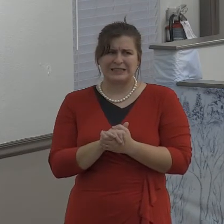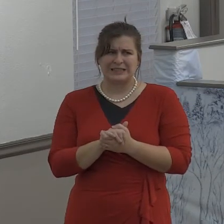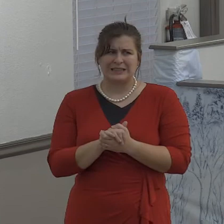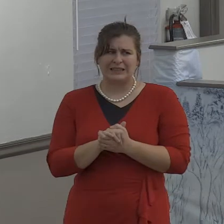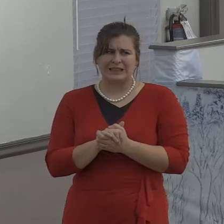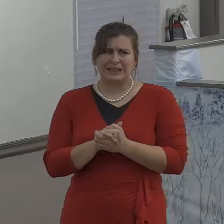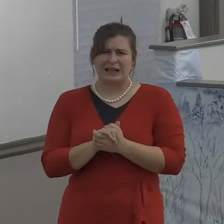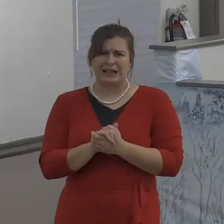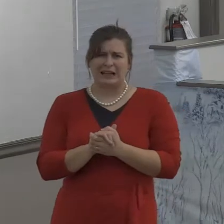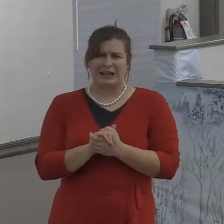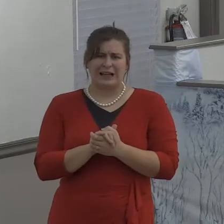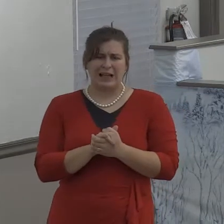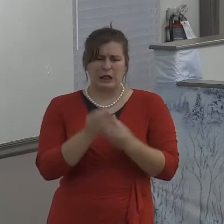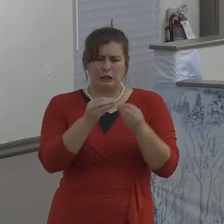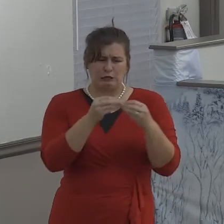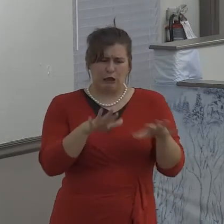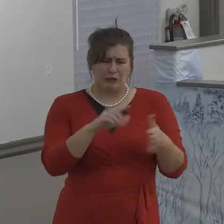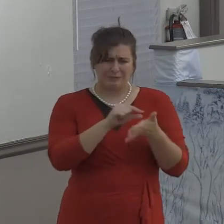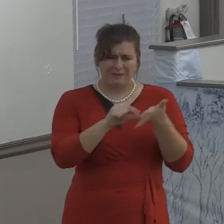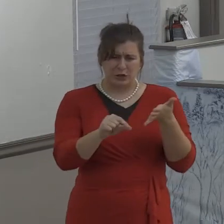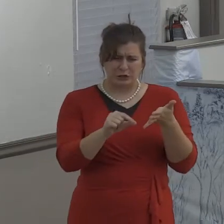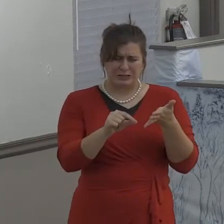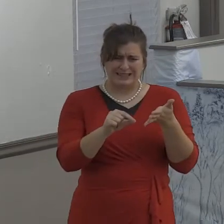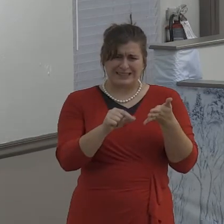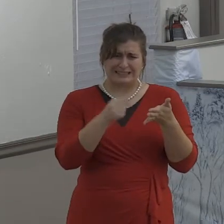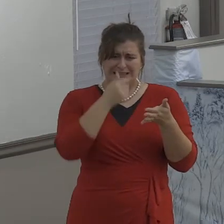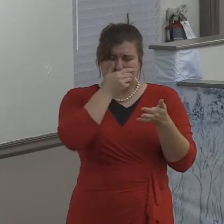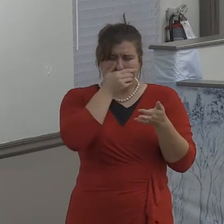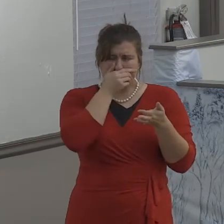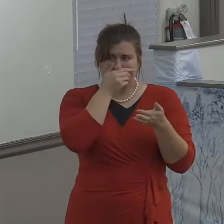Anger is something that's going to happen, but we don't have to sin.